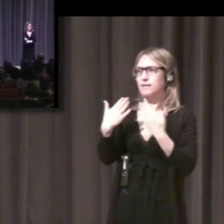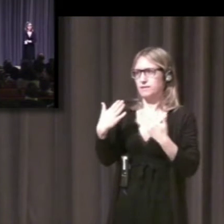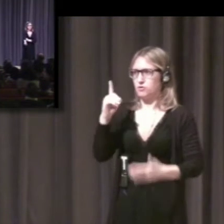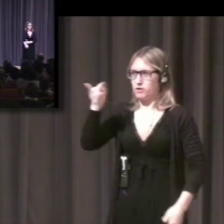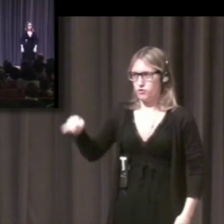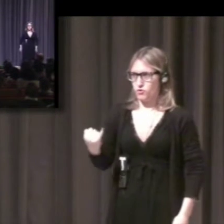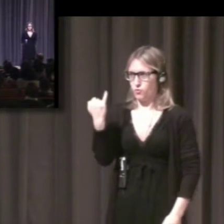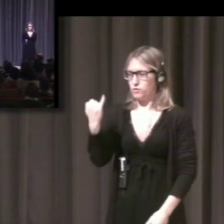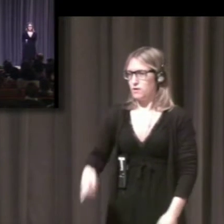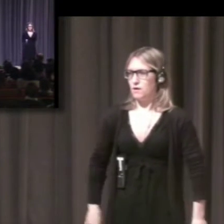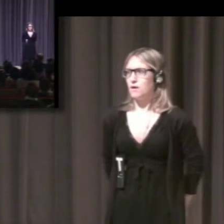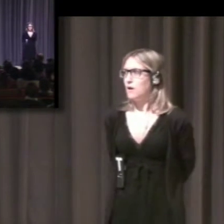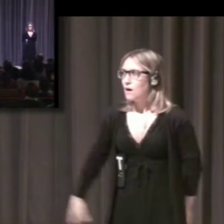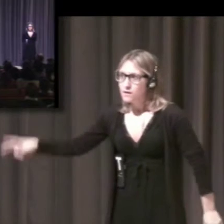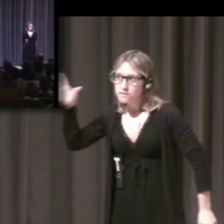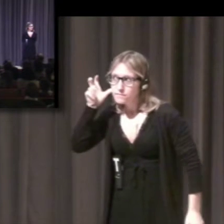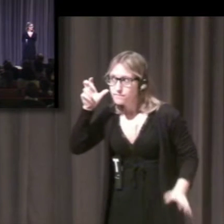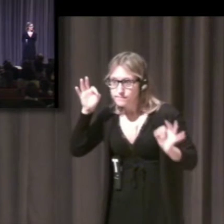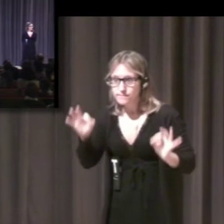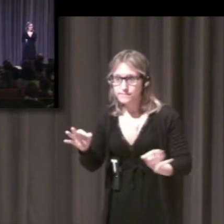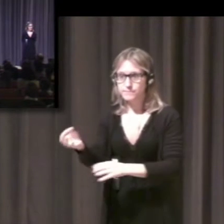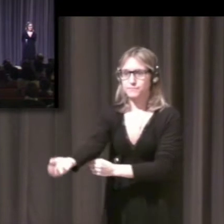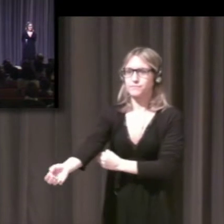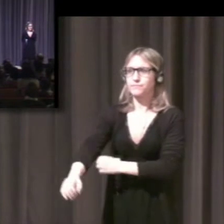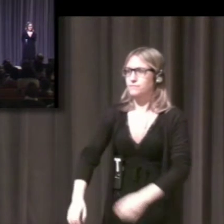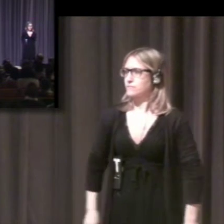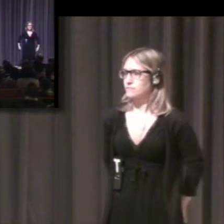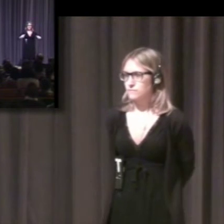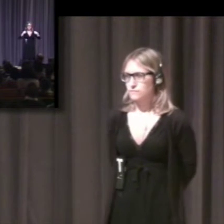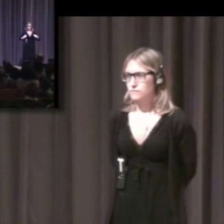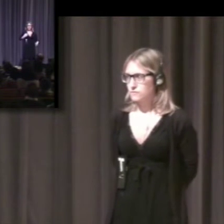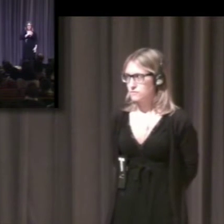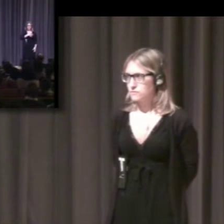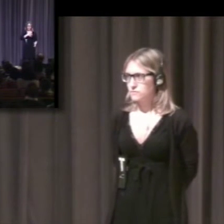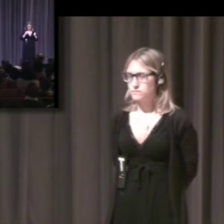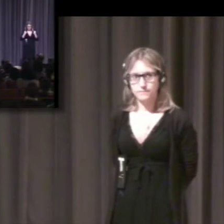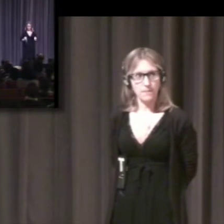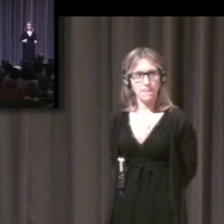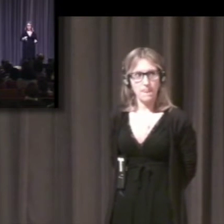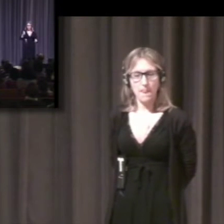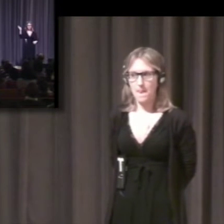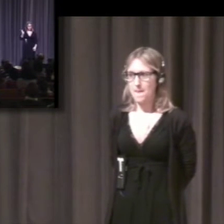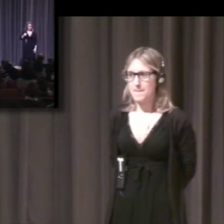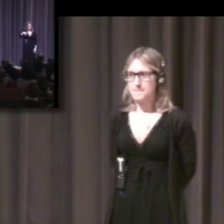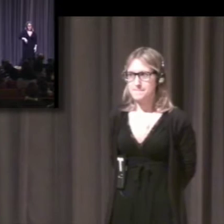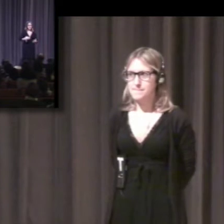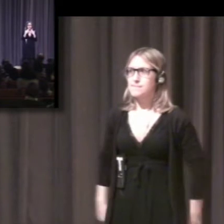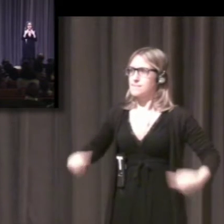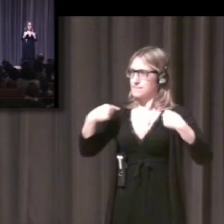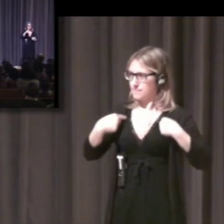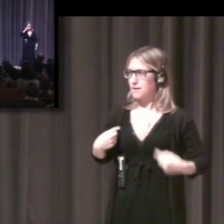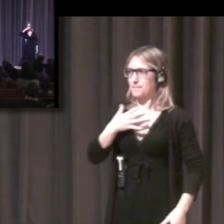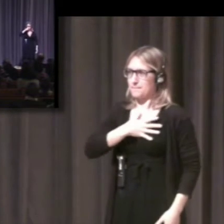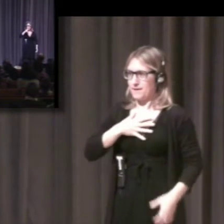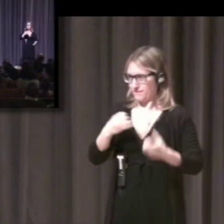I am so happy to be here. Thank you very much, Josep, for inviting me. And thank you to